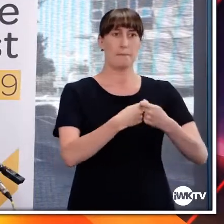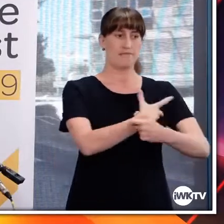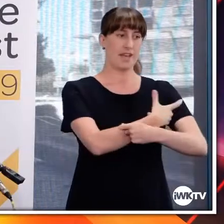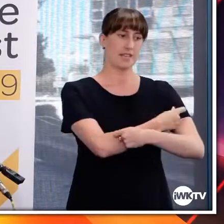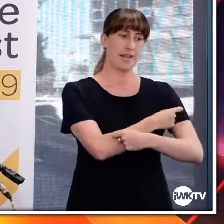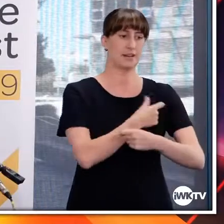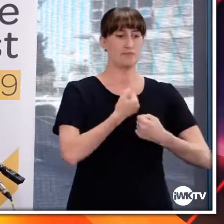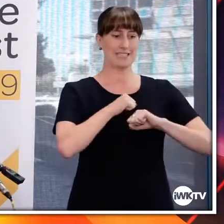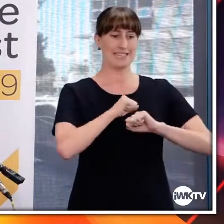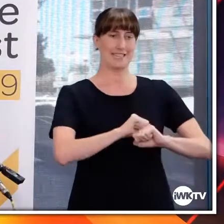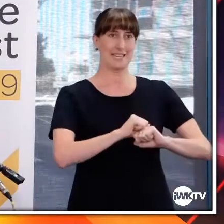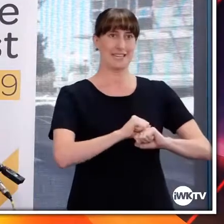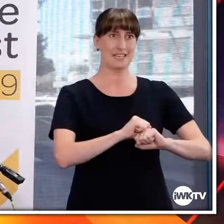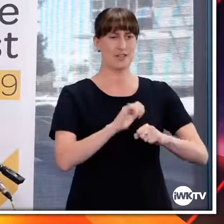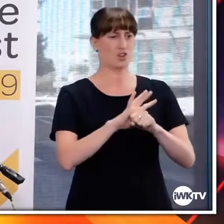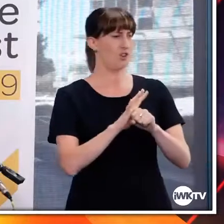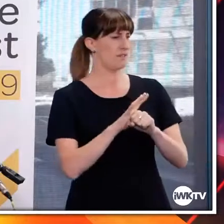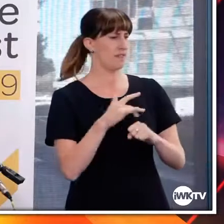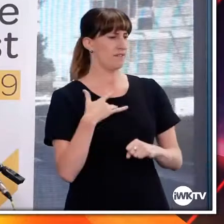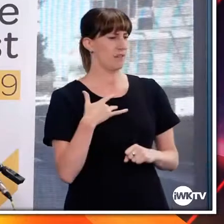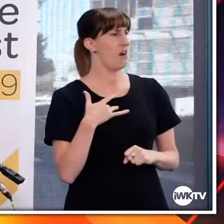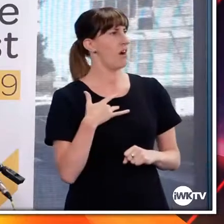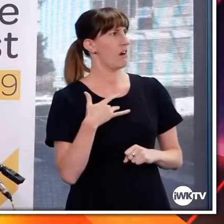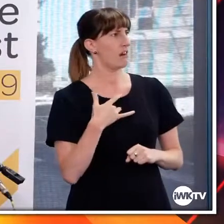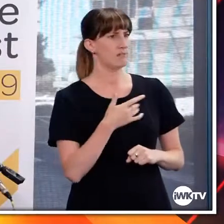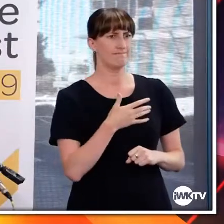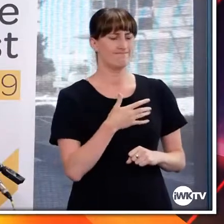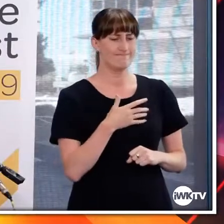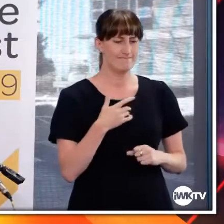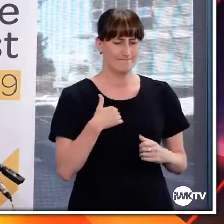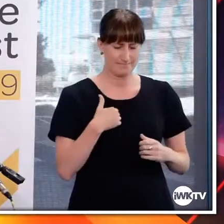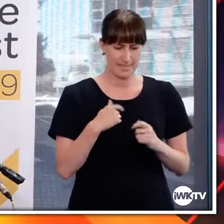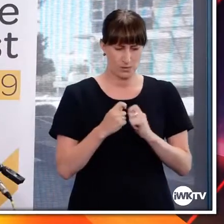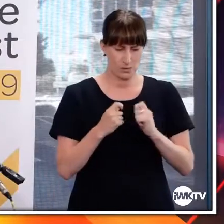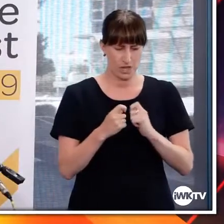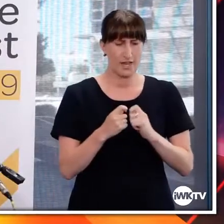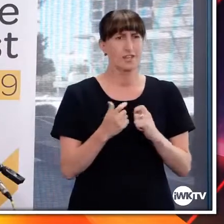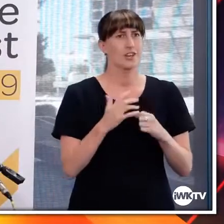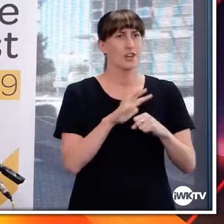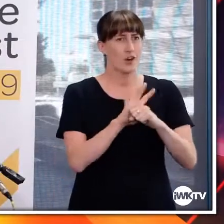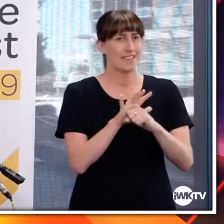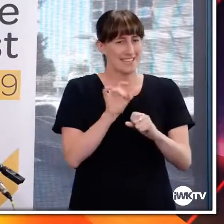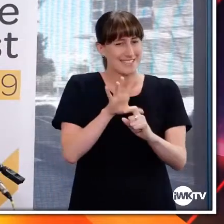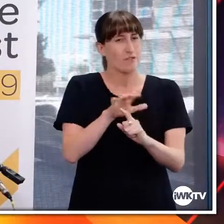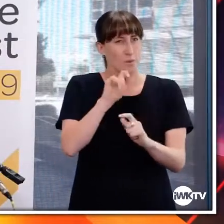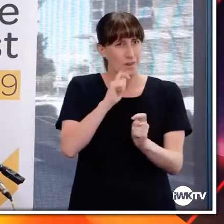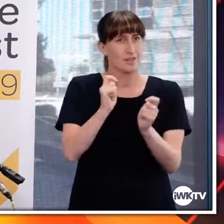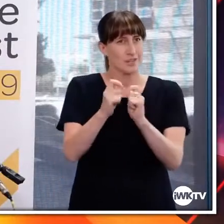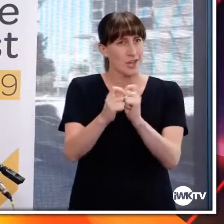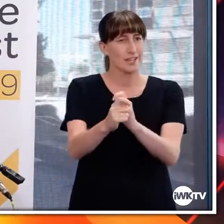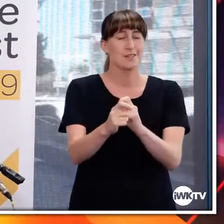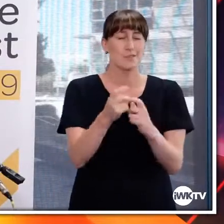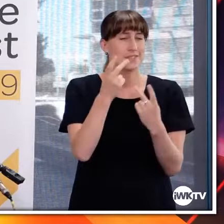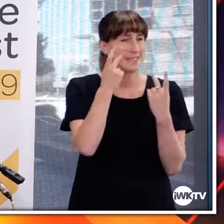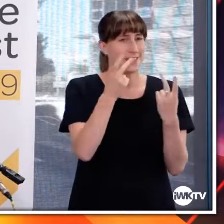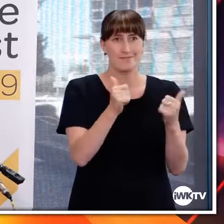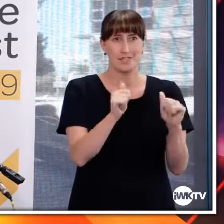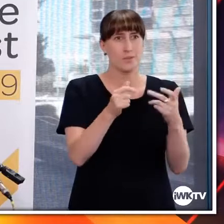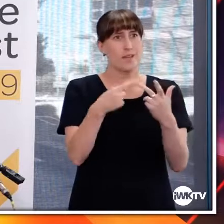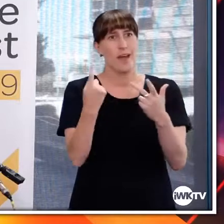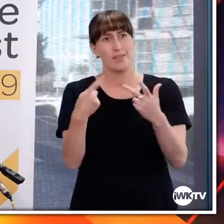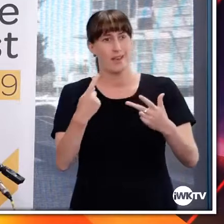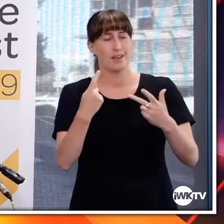vaccine. We see this with influenza. So we did expect that to happen. And particularly because there have been so many people infected globally.